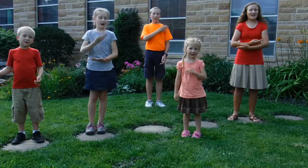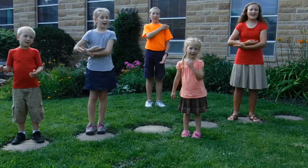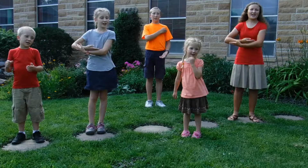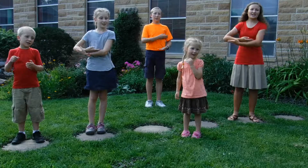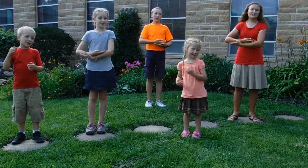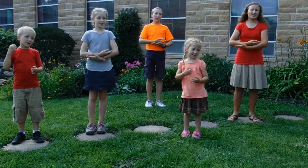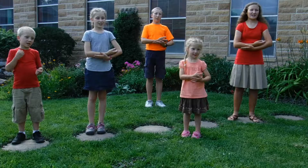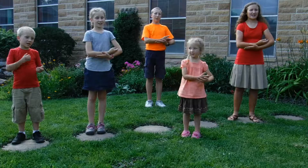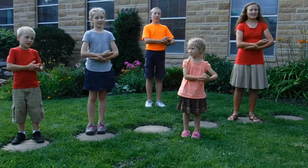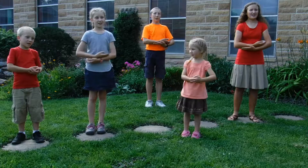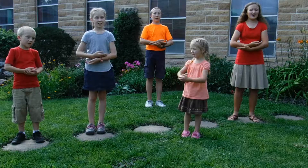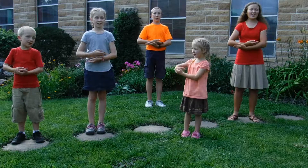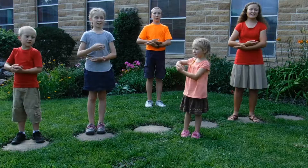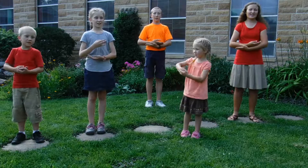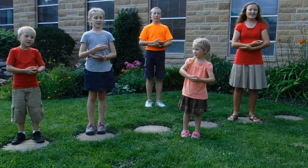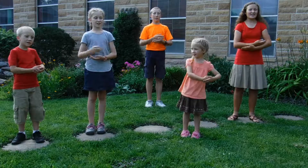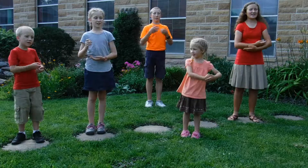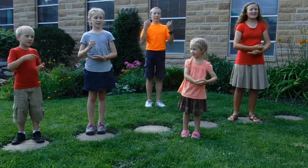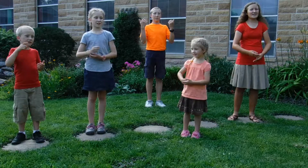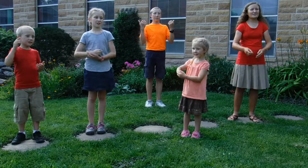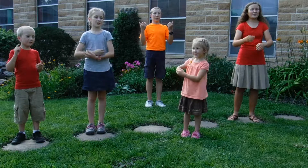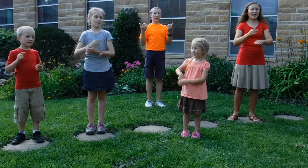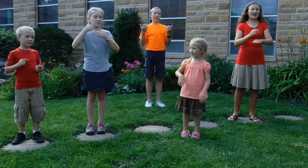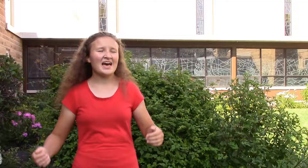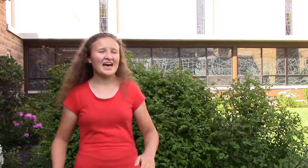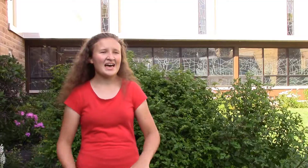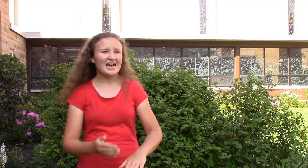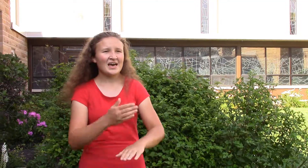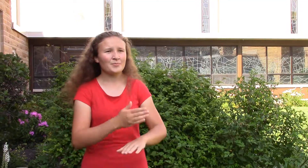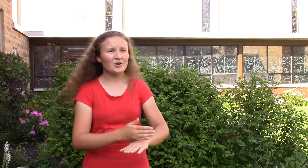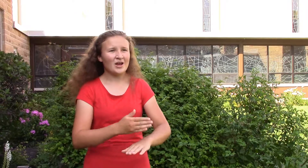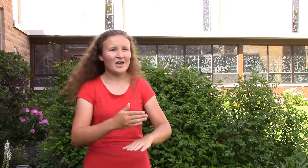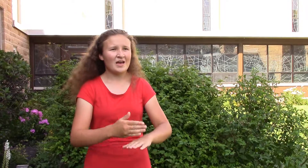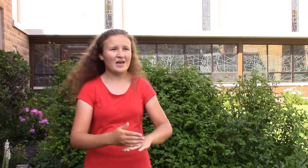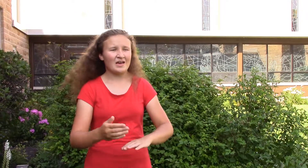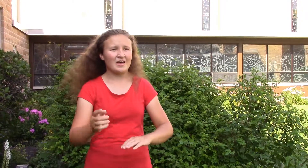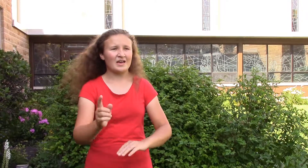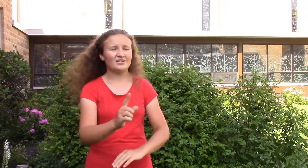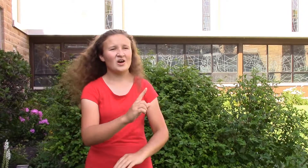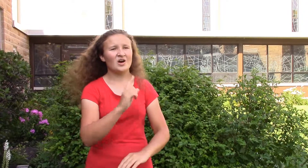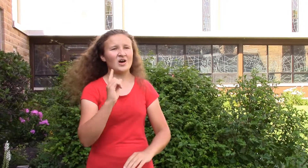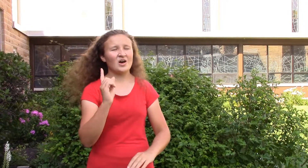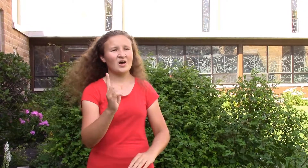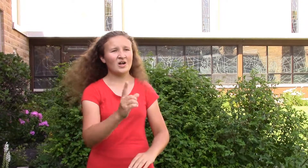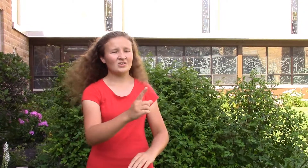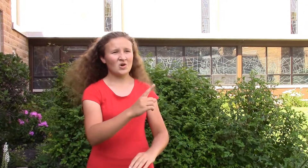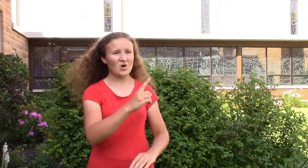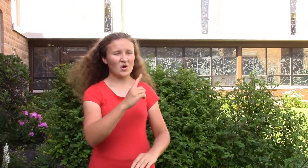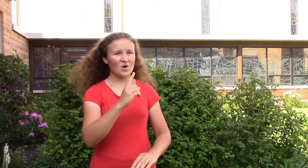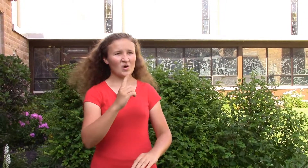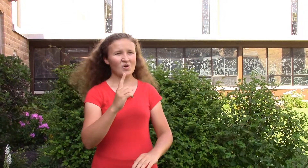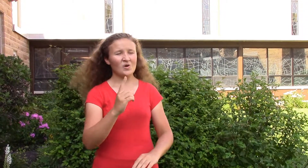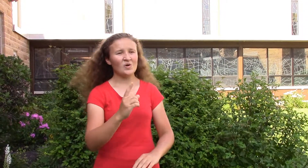Alleluia, Alleluia, Alleluia.